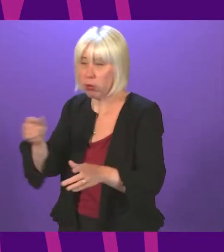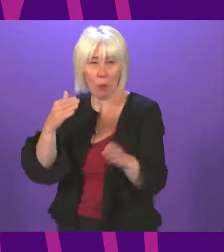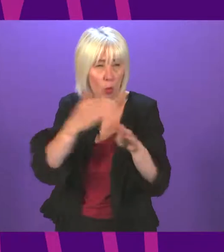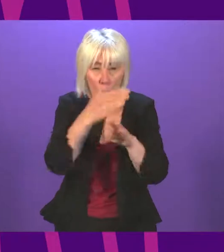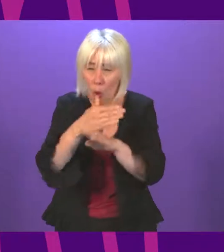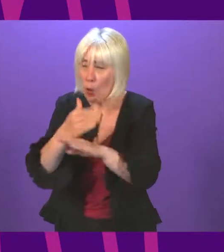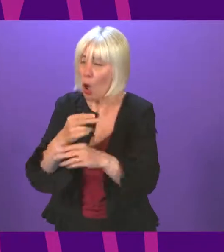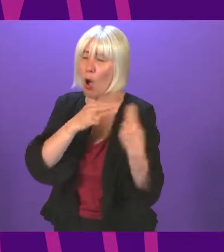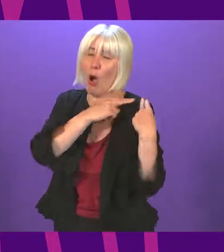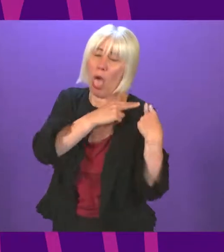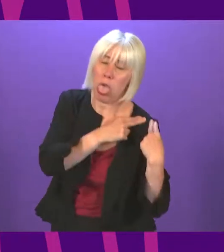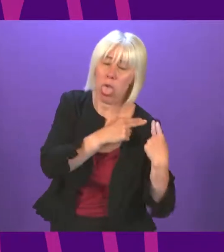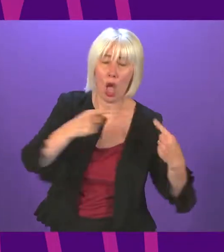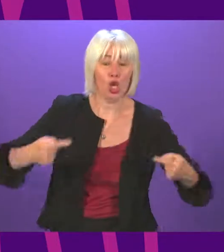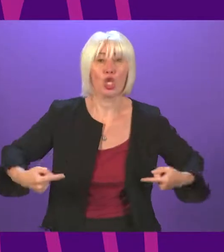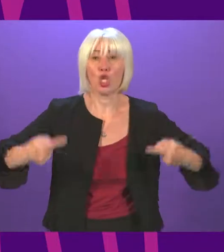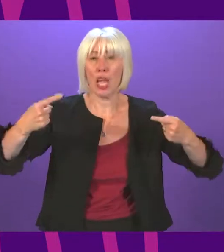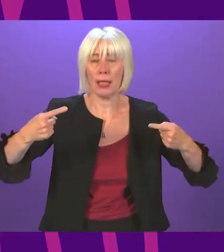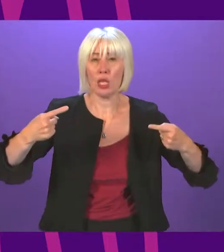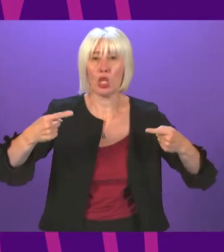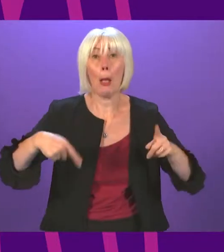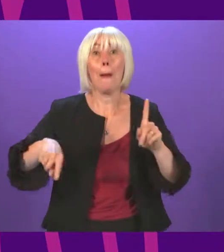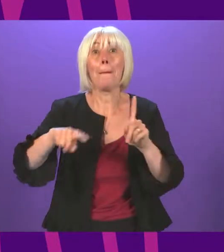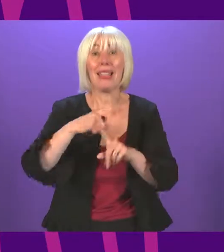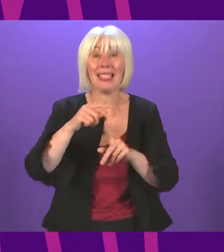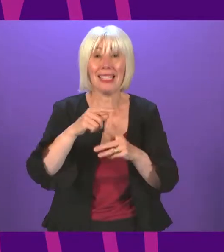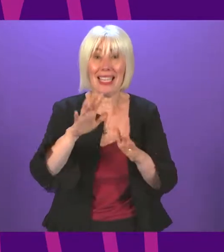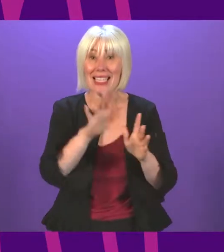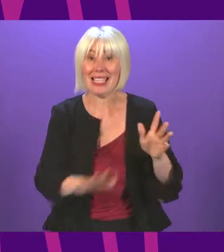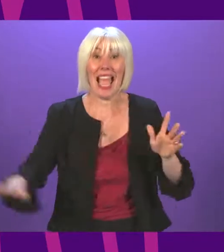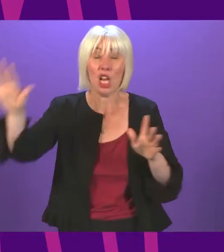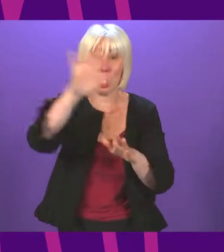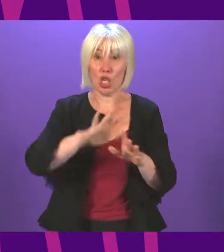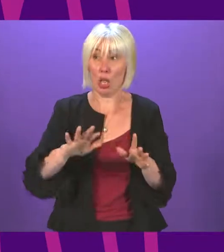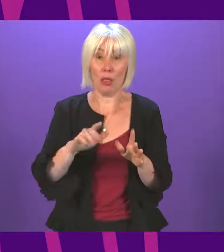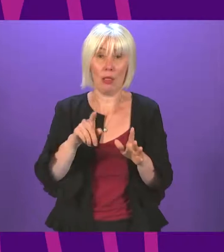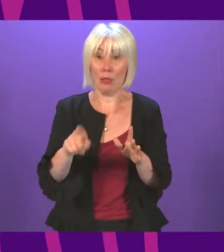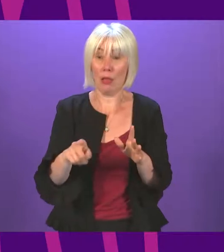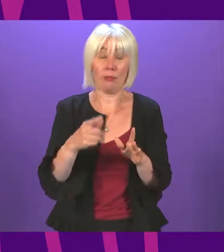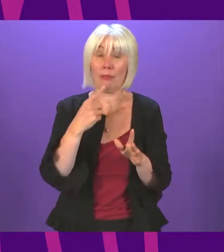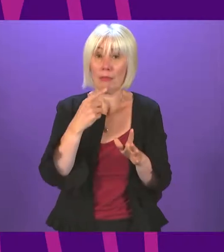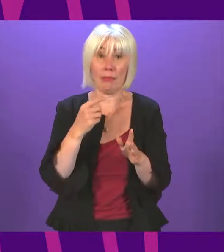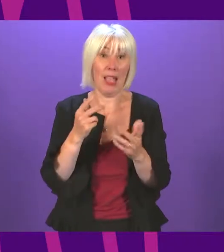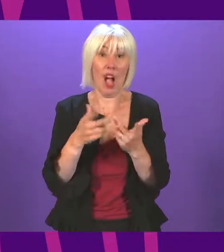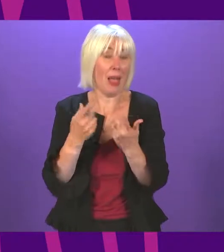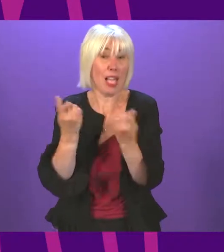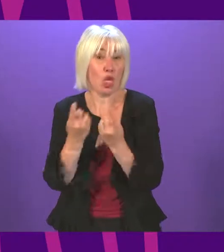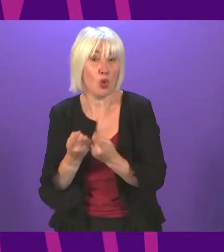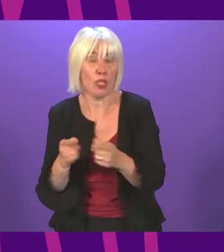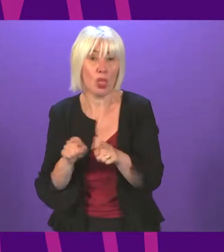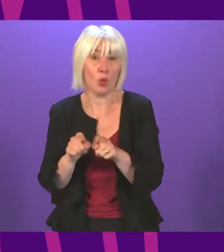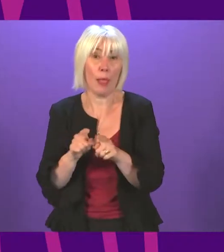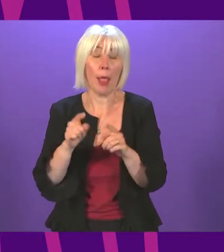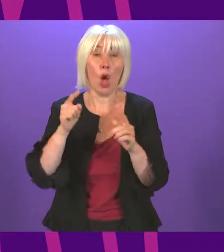that moment layered on top of all of that in terms of our national crisis around those issues, you have, yes, the global pandemic, but also the global